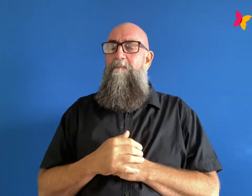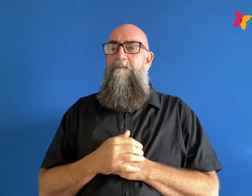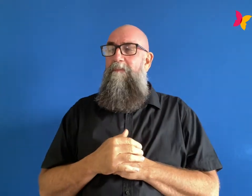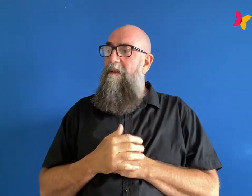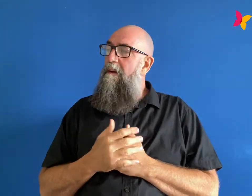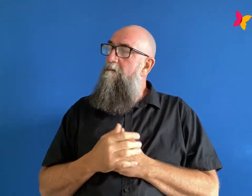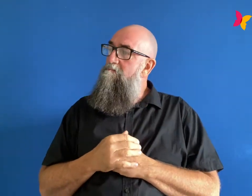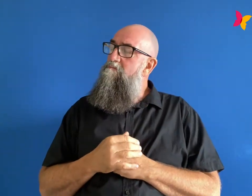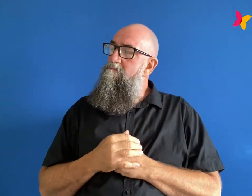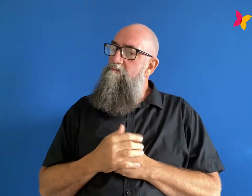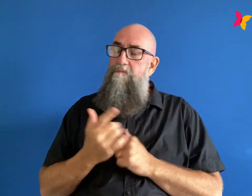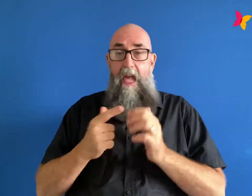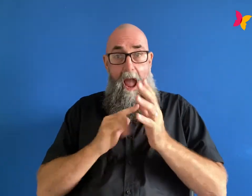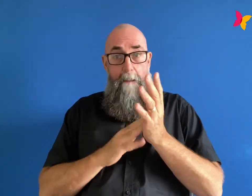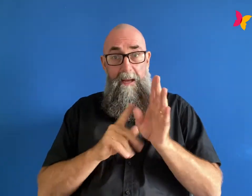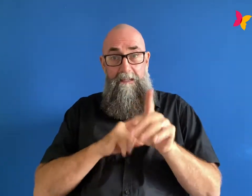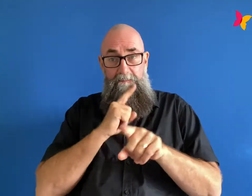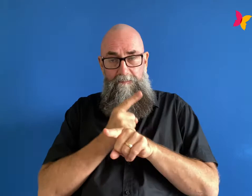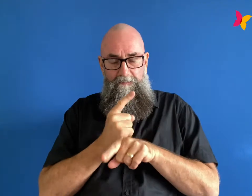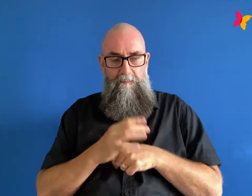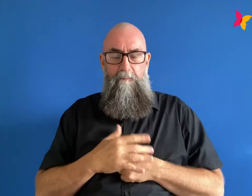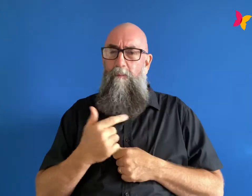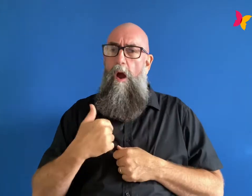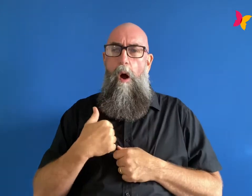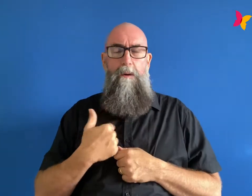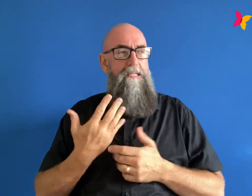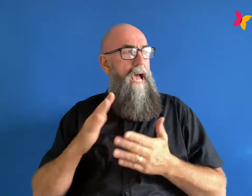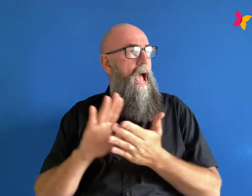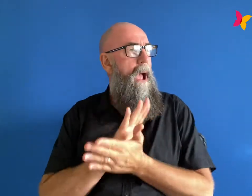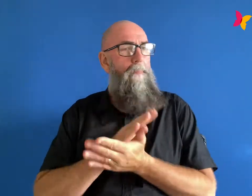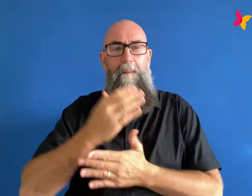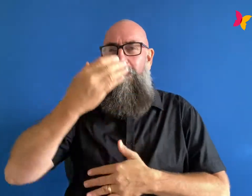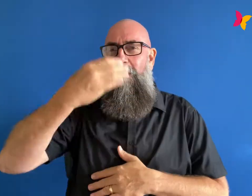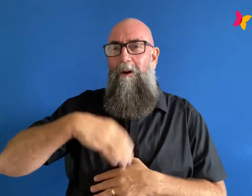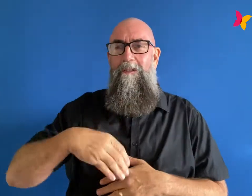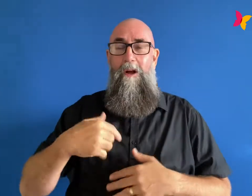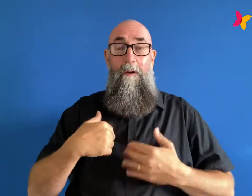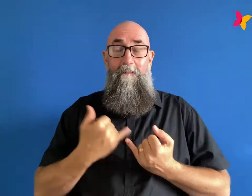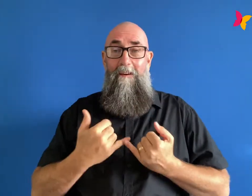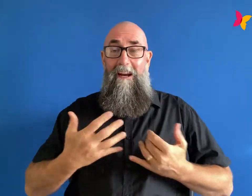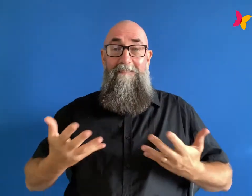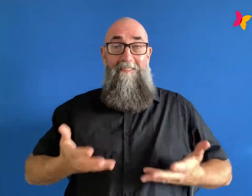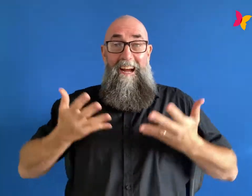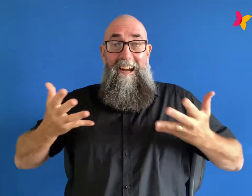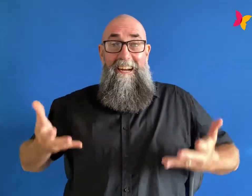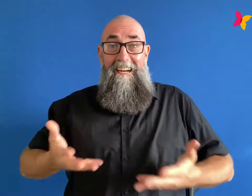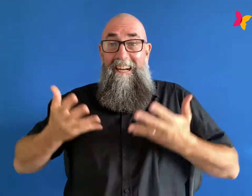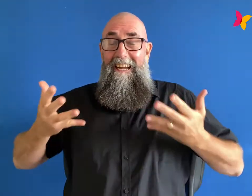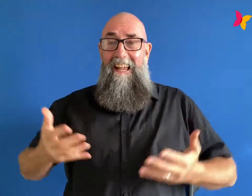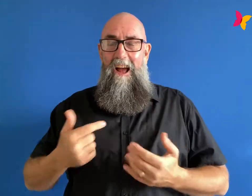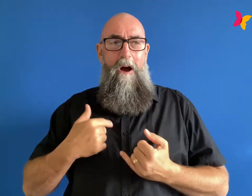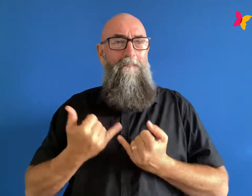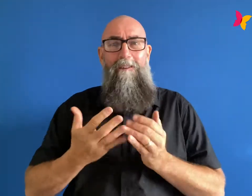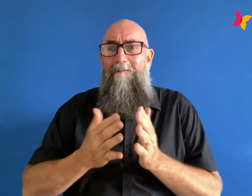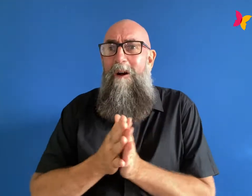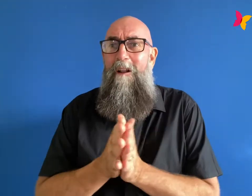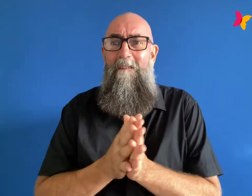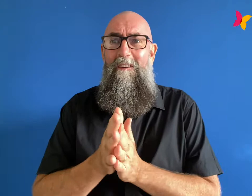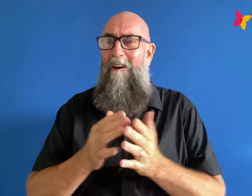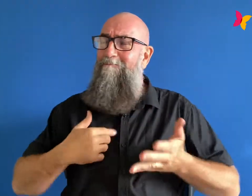person bouncing off the walls enthusiastic about life and everything uh yeah i was i was kind of always the comedian of the group